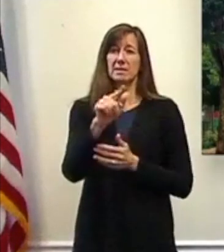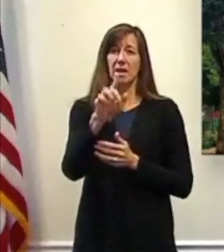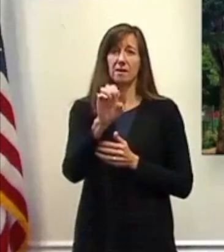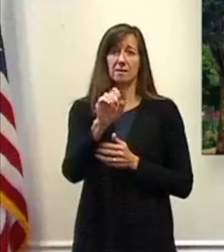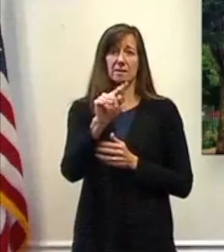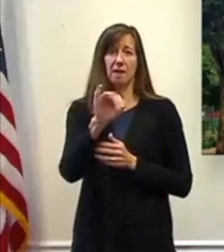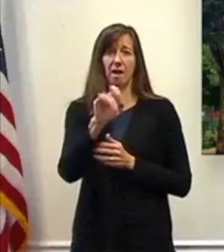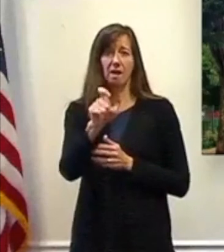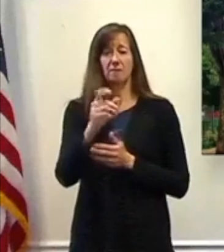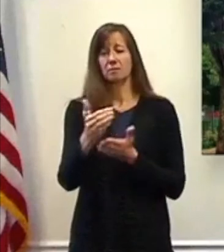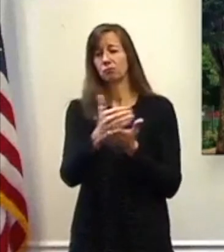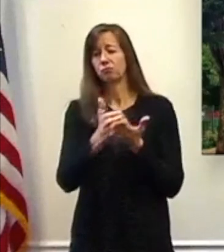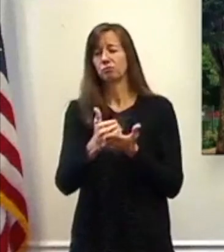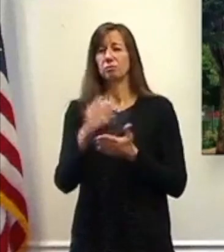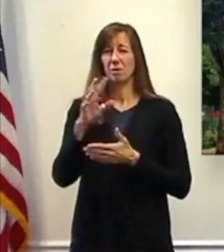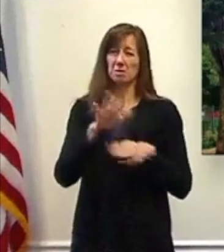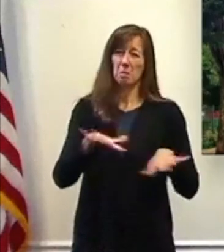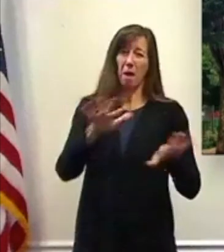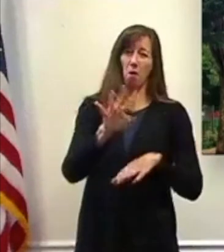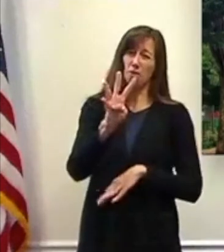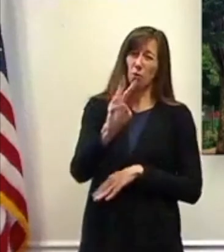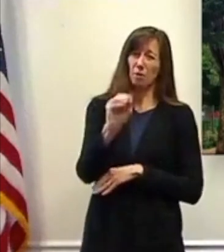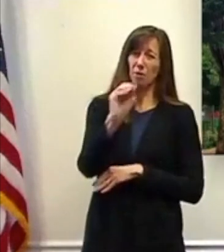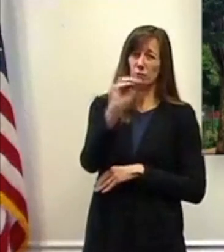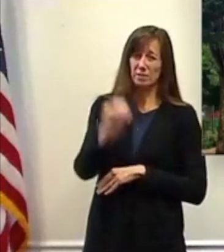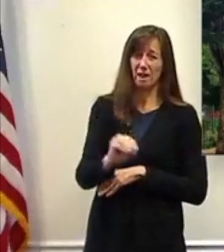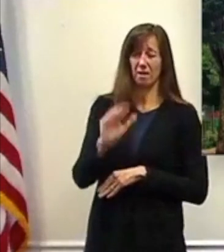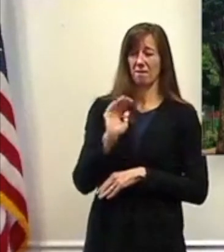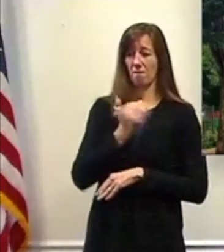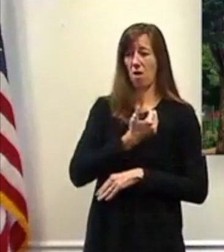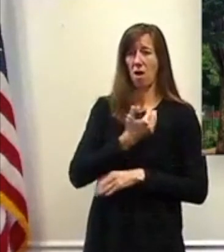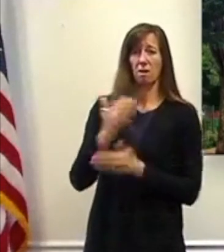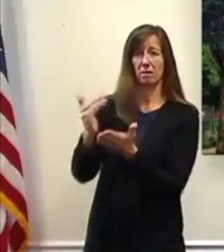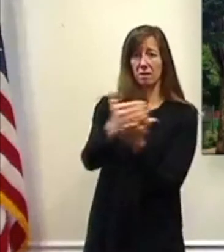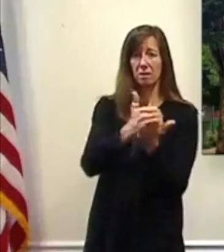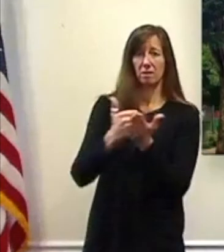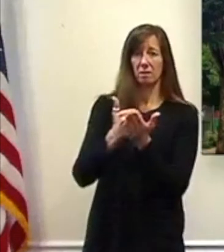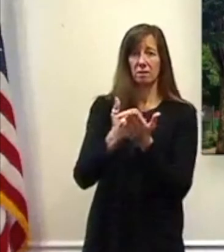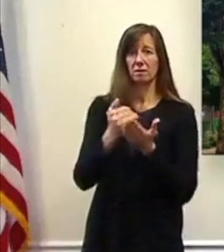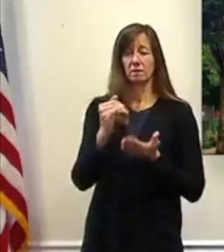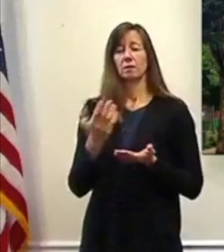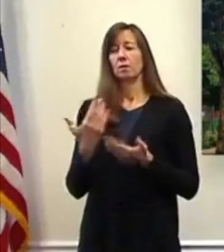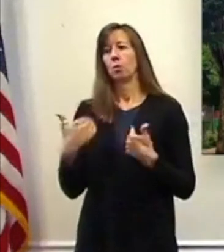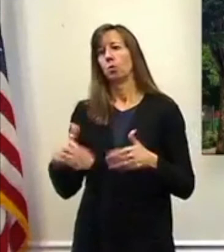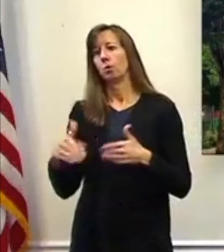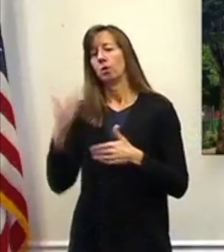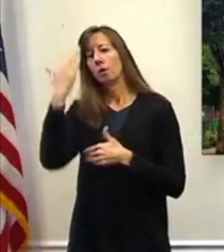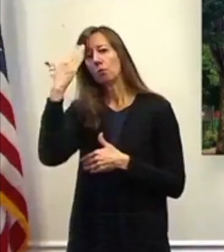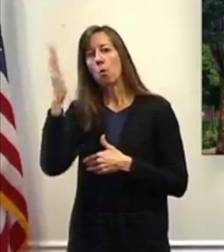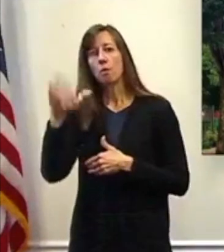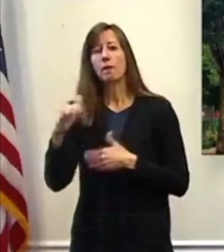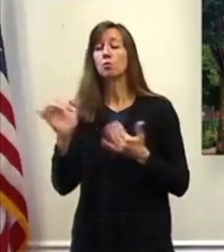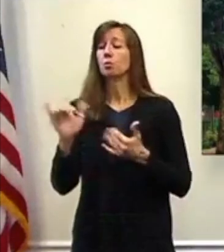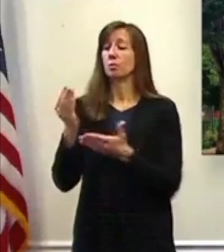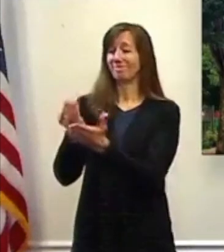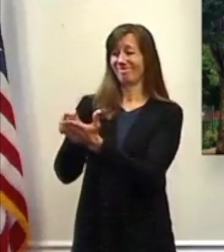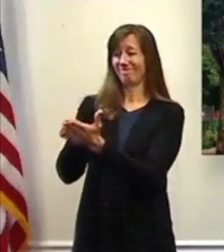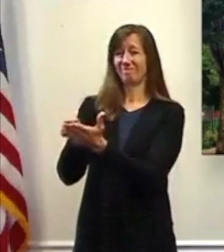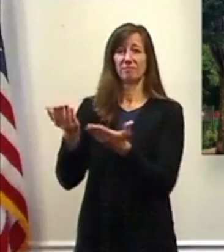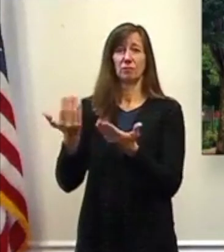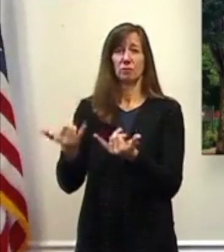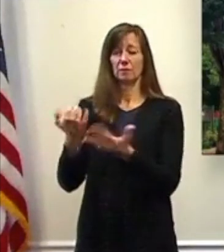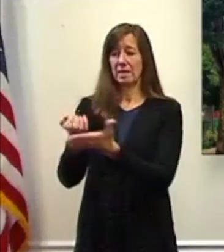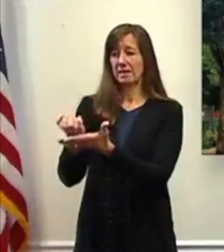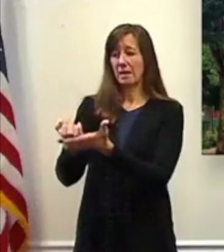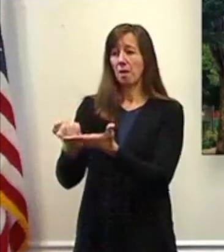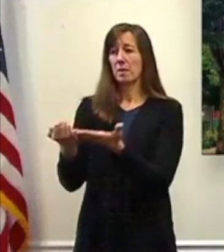Dutchess County's revenue stream. At the same time, as we all know, massive economic slowdown in closure,